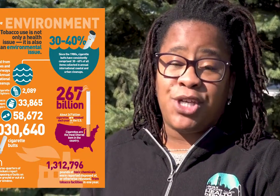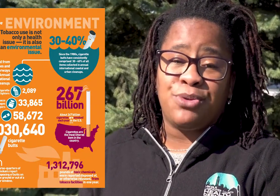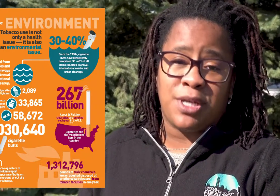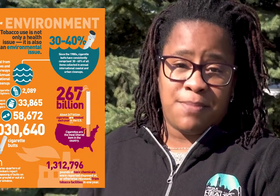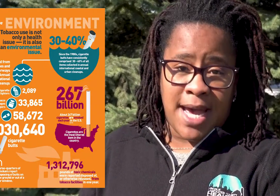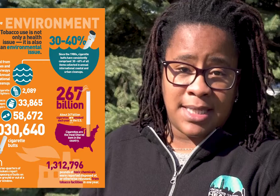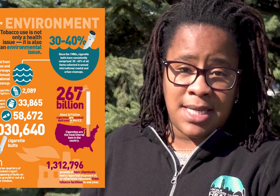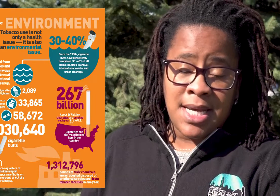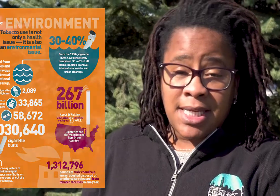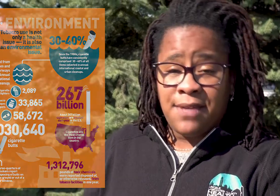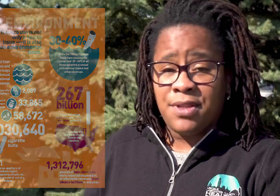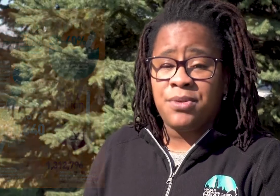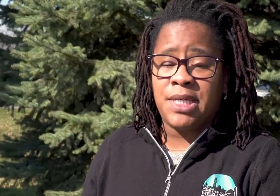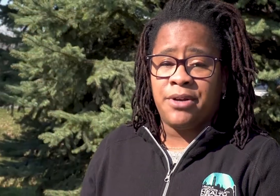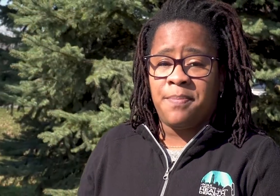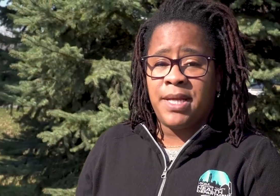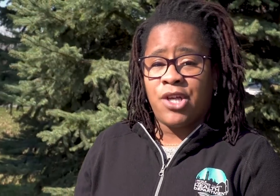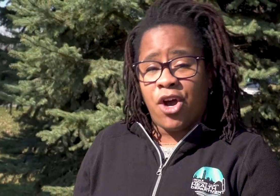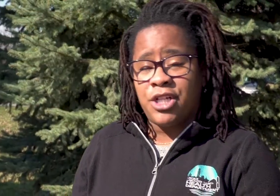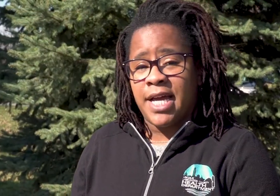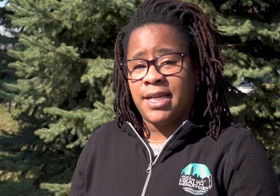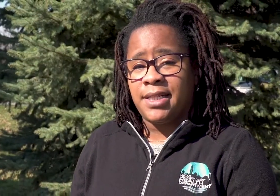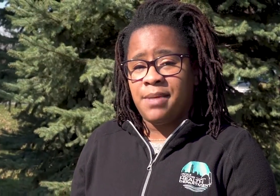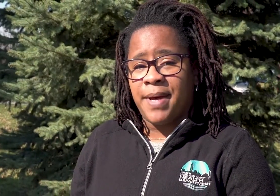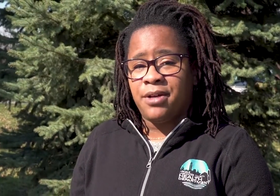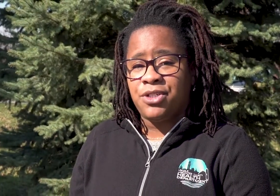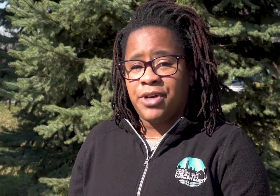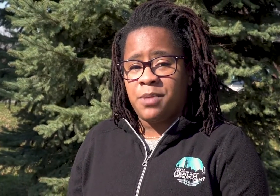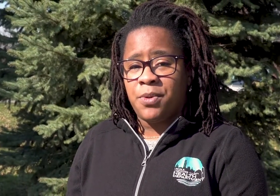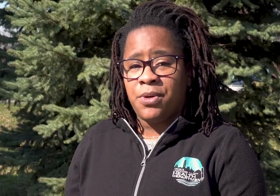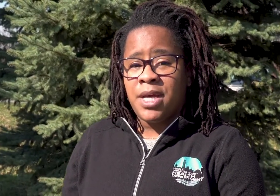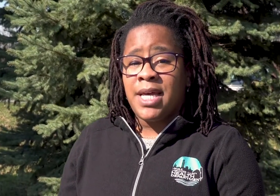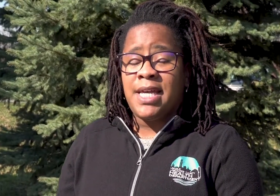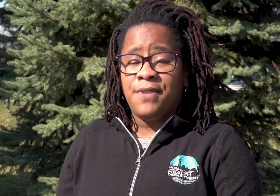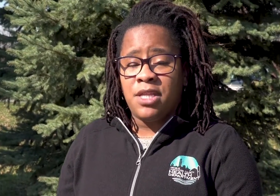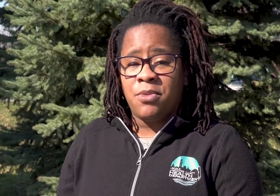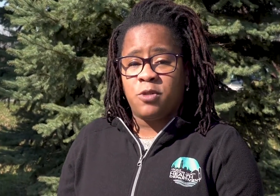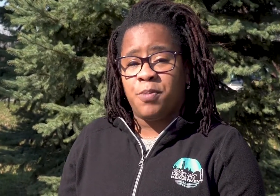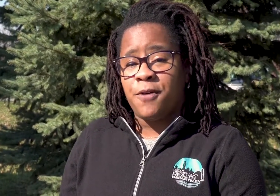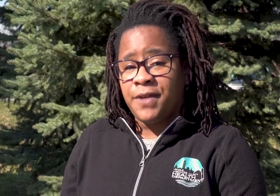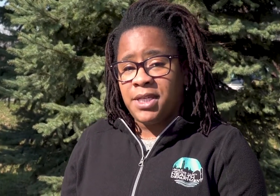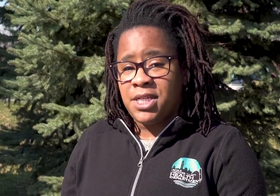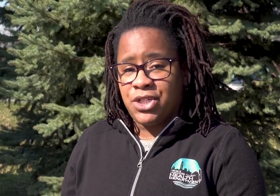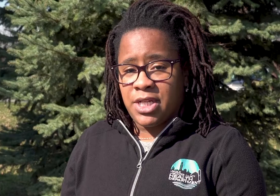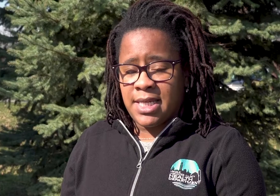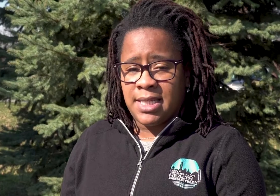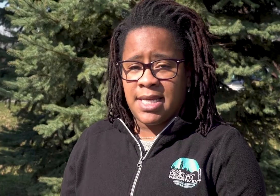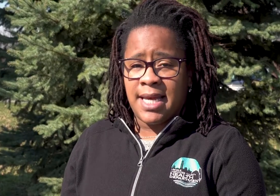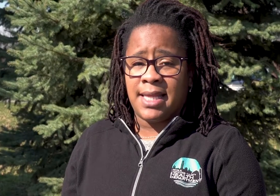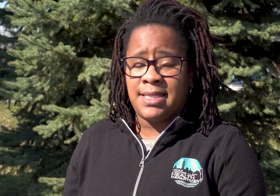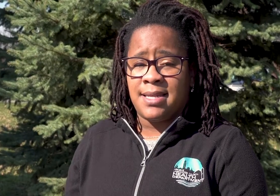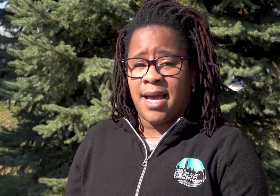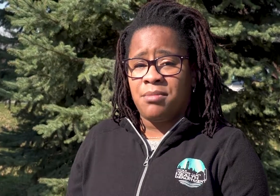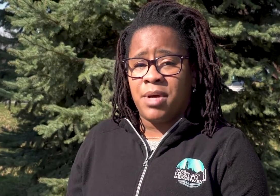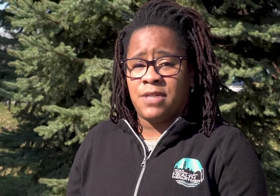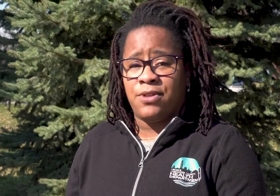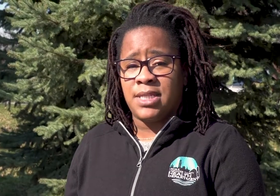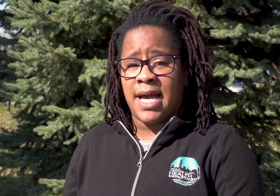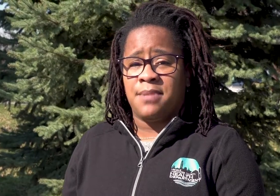huge impact. Even though cigarette butts are technically biodegradable, even in the most perfect conditions, it can take at least nine months for these items